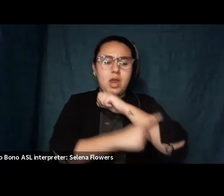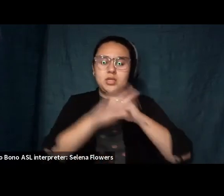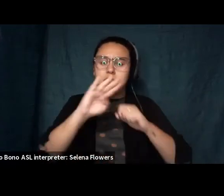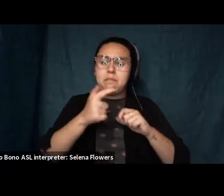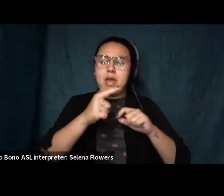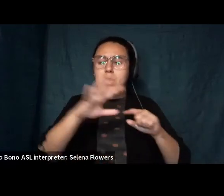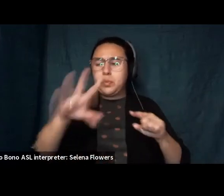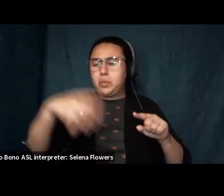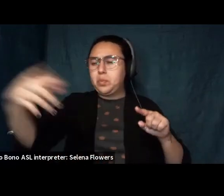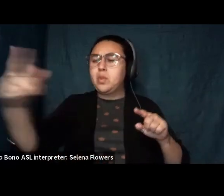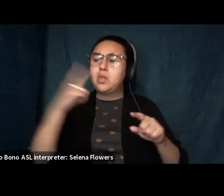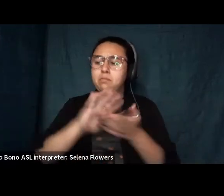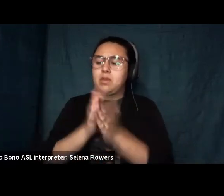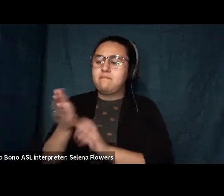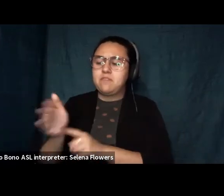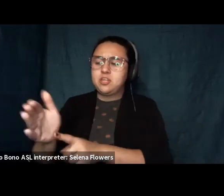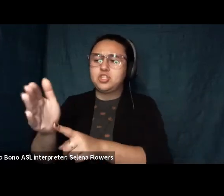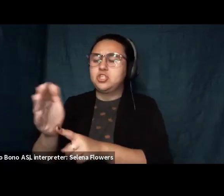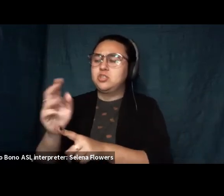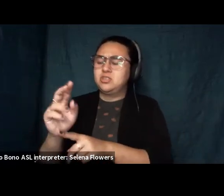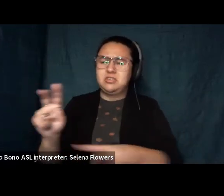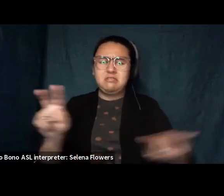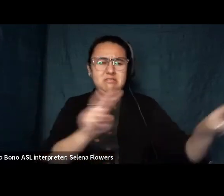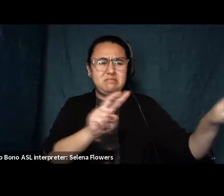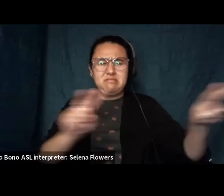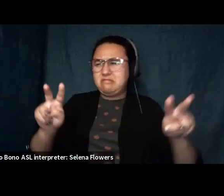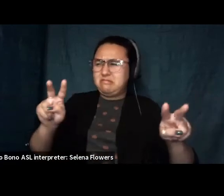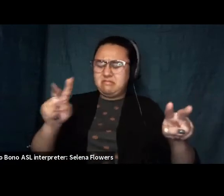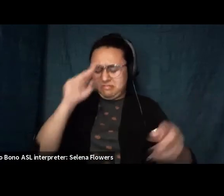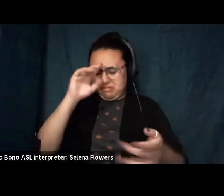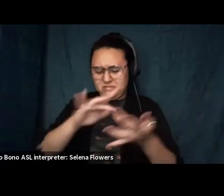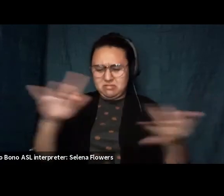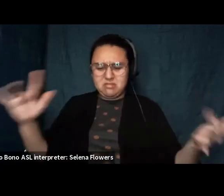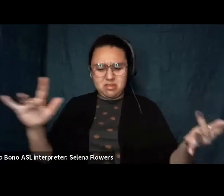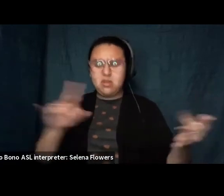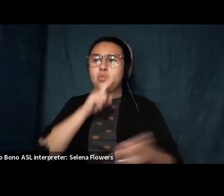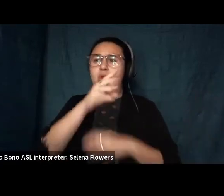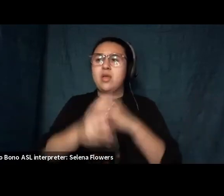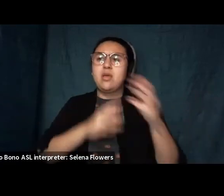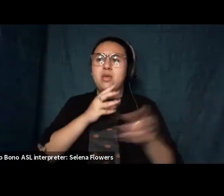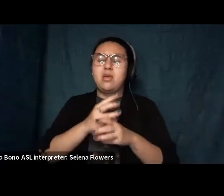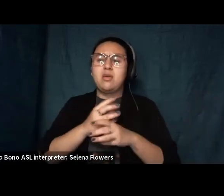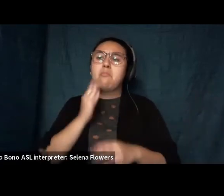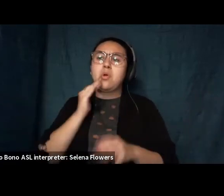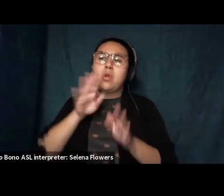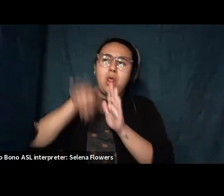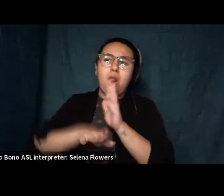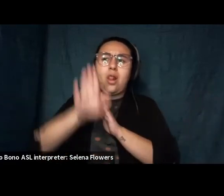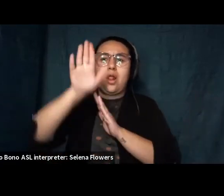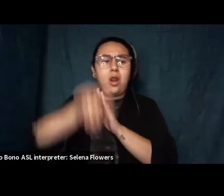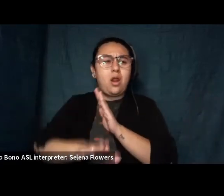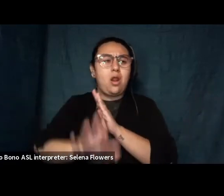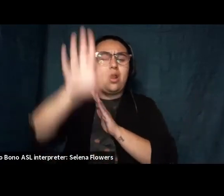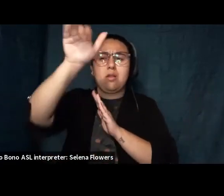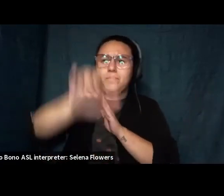unhinging from reality manifested in a mood that swung down then back up hanging midair like wily coyote just